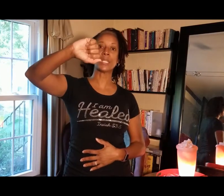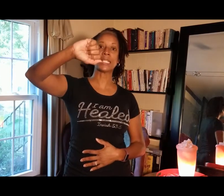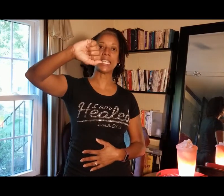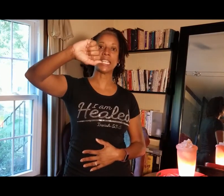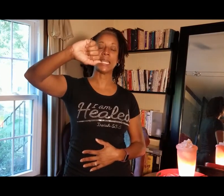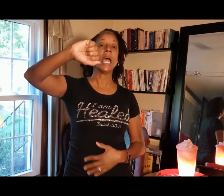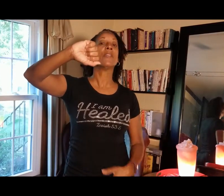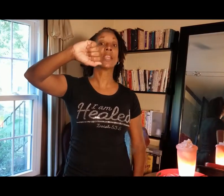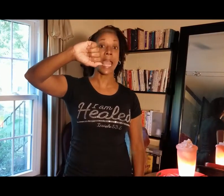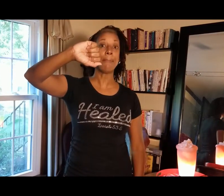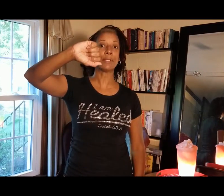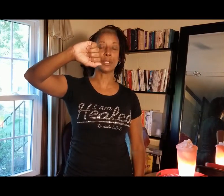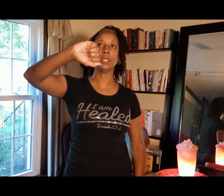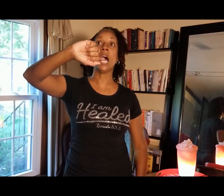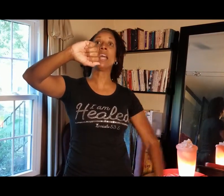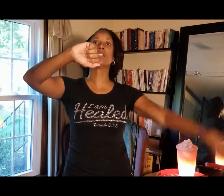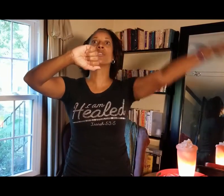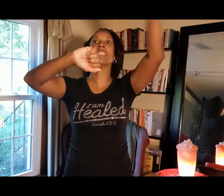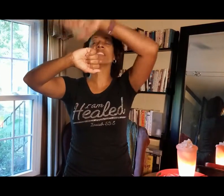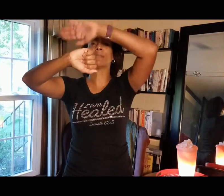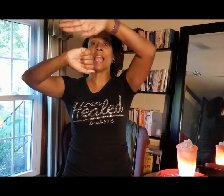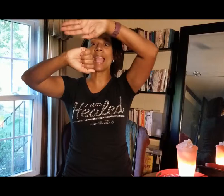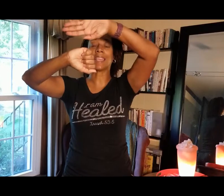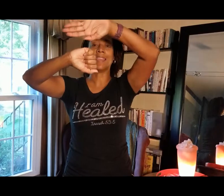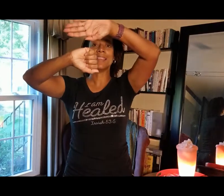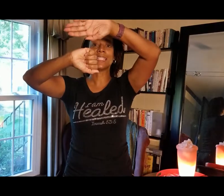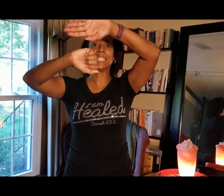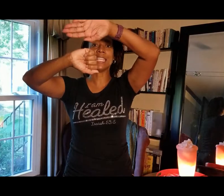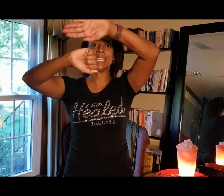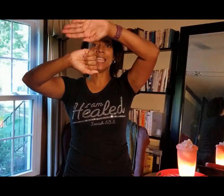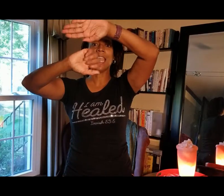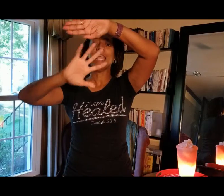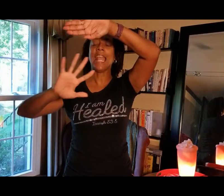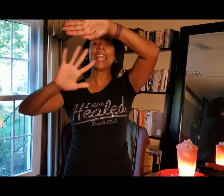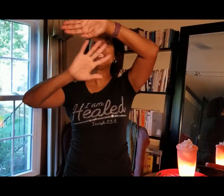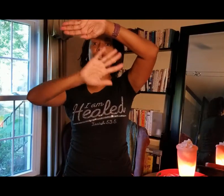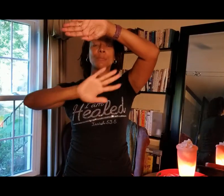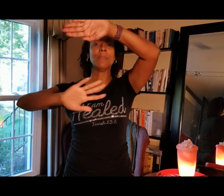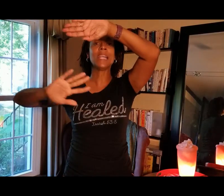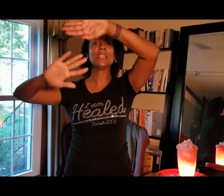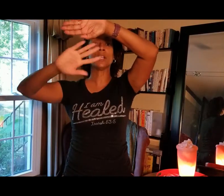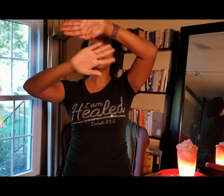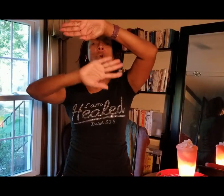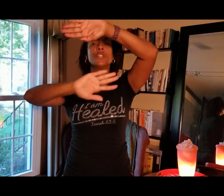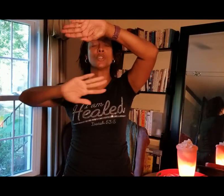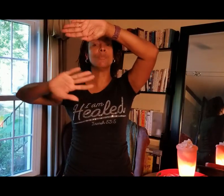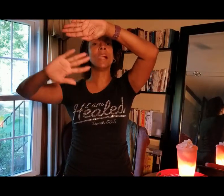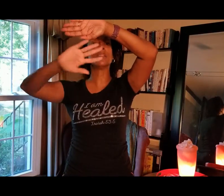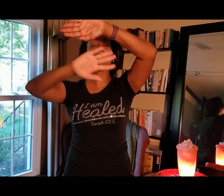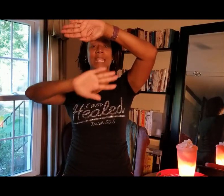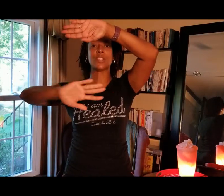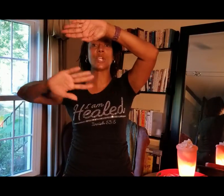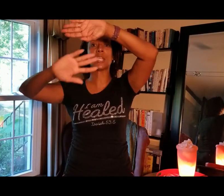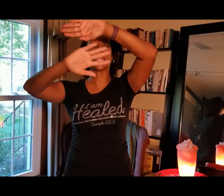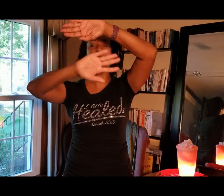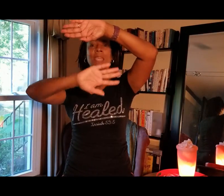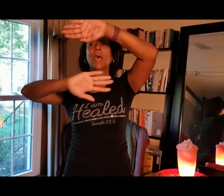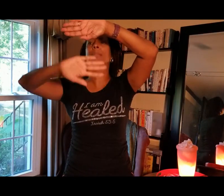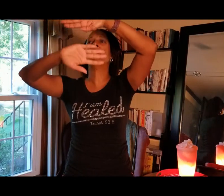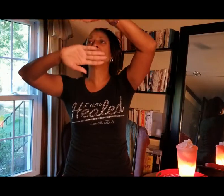see, the capital underneath the black sea, Asia minor, also modern day Turkey bumps